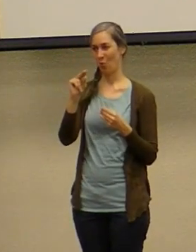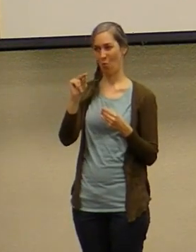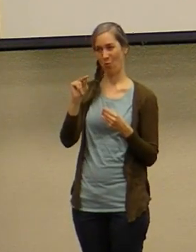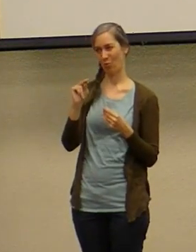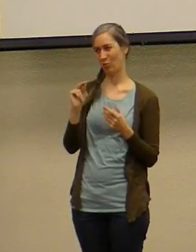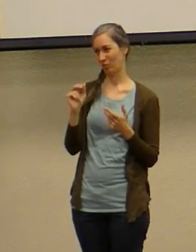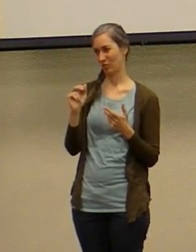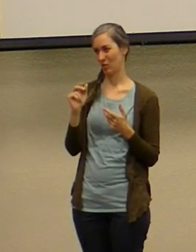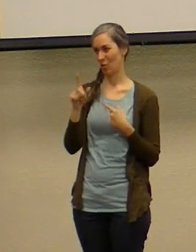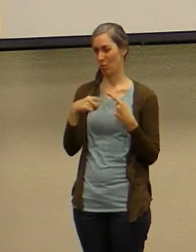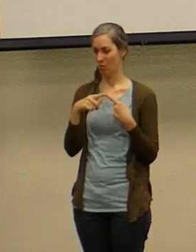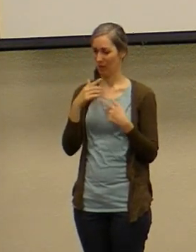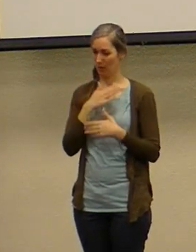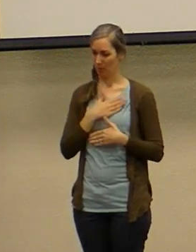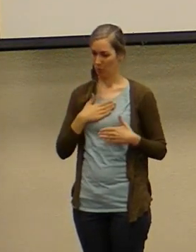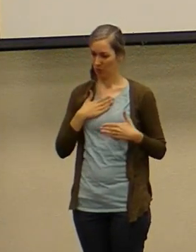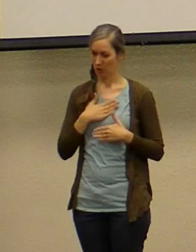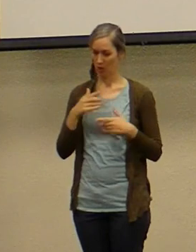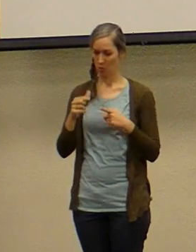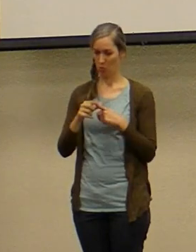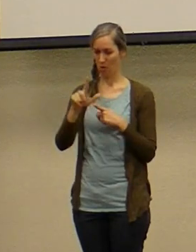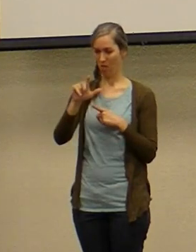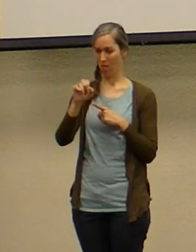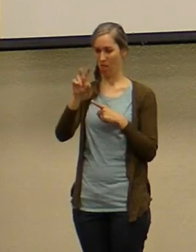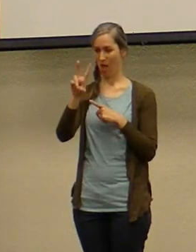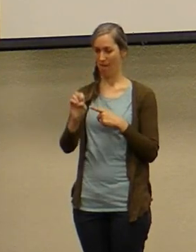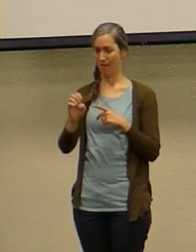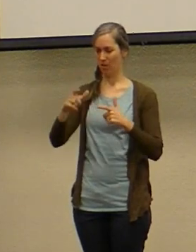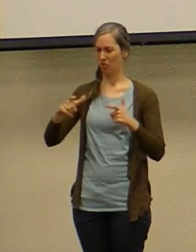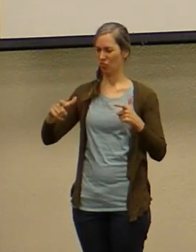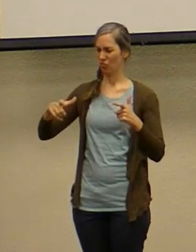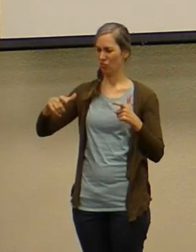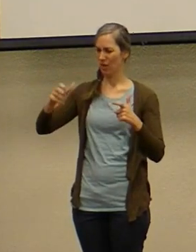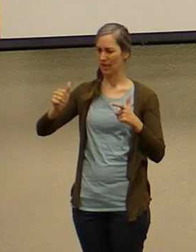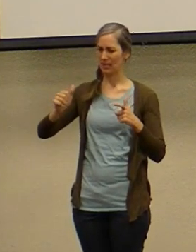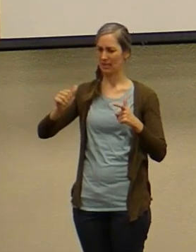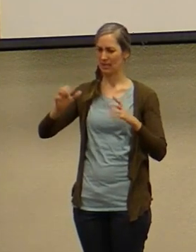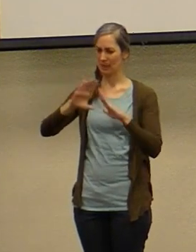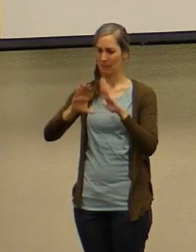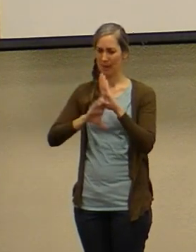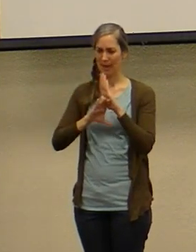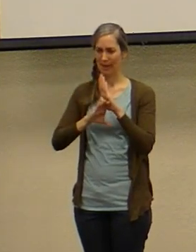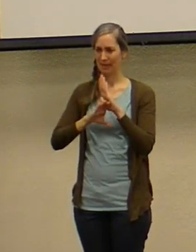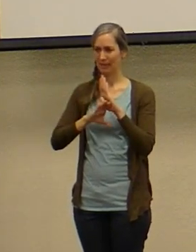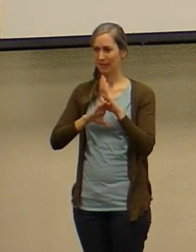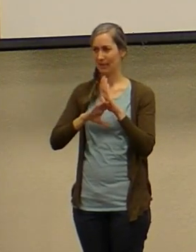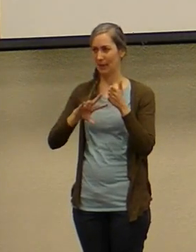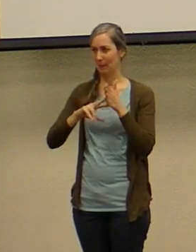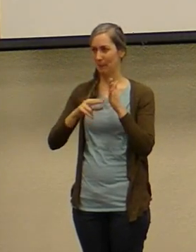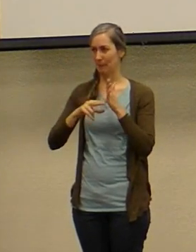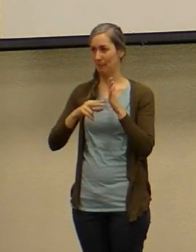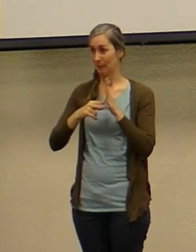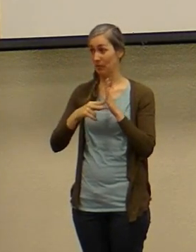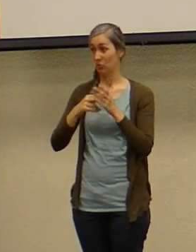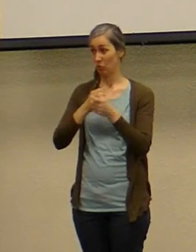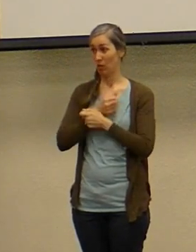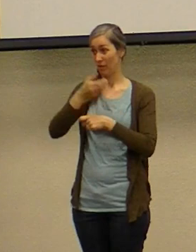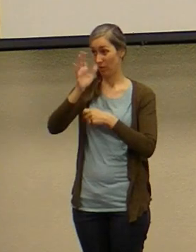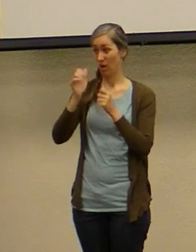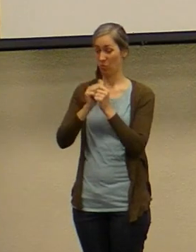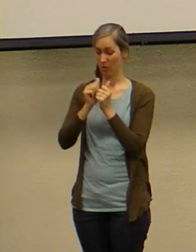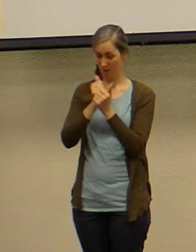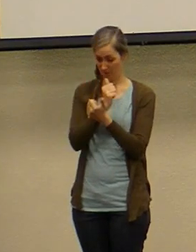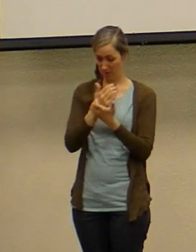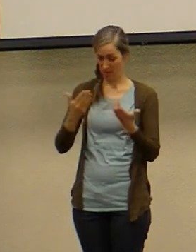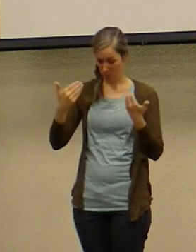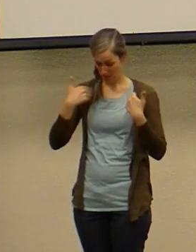greatest command to love the lord with all your heart soul mind and strength is not just a message to love god with everything we have that's a good message